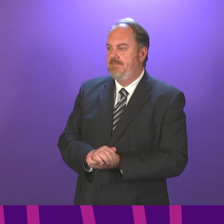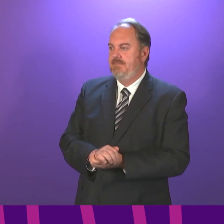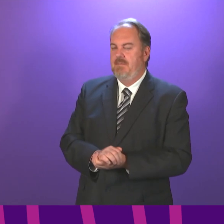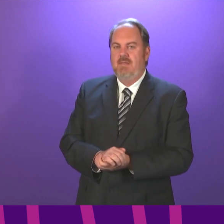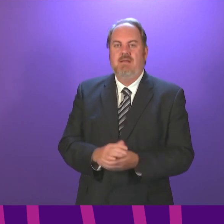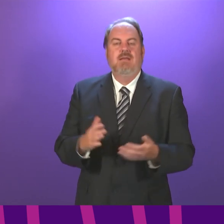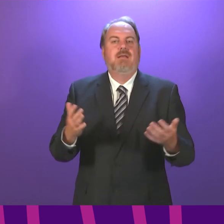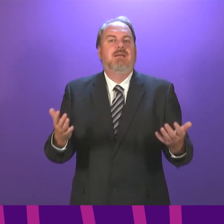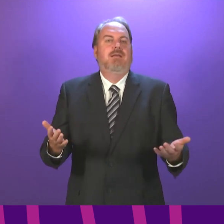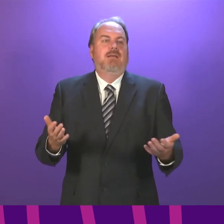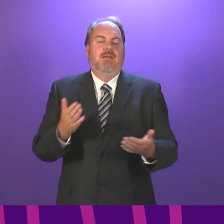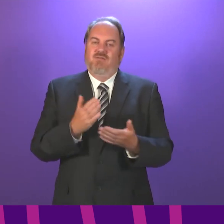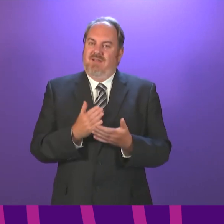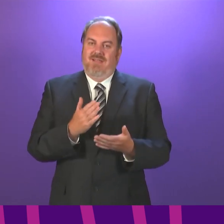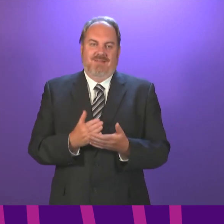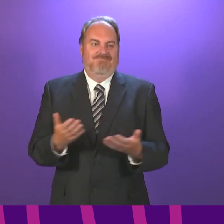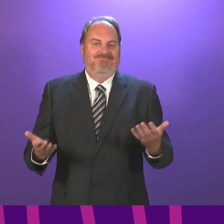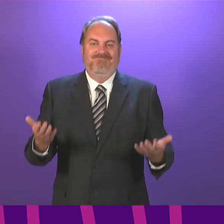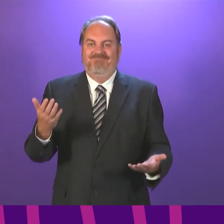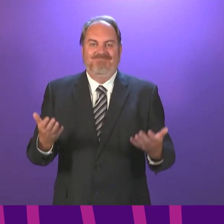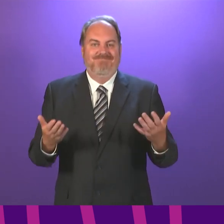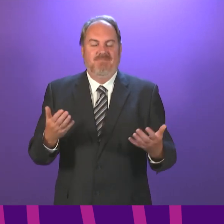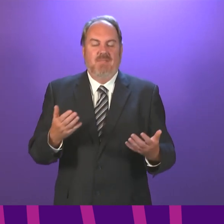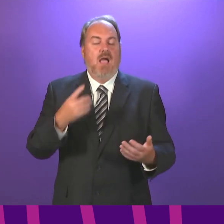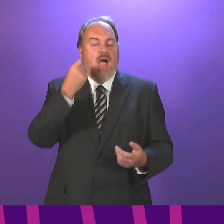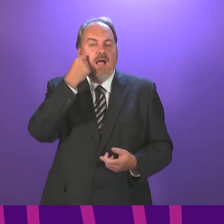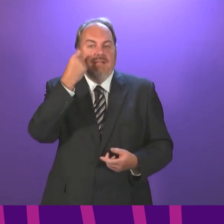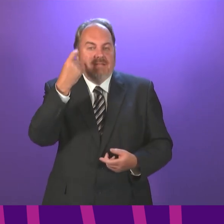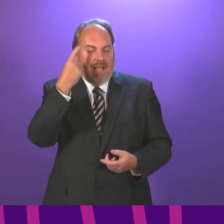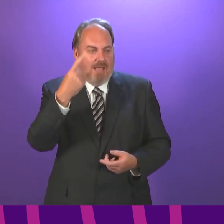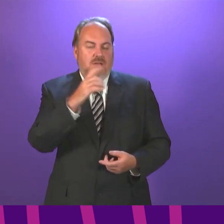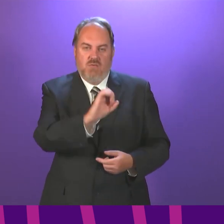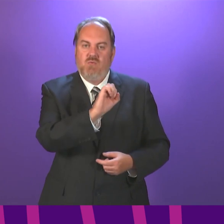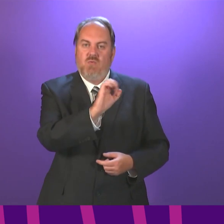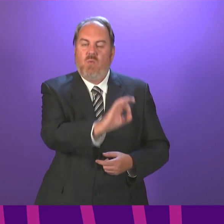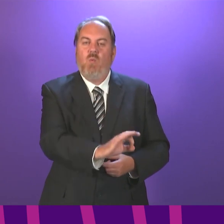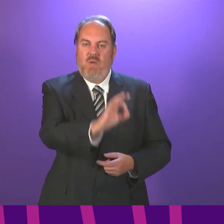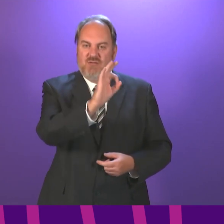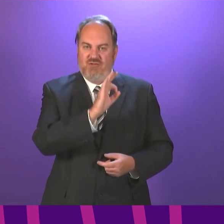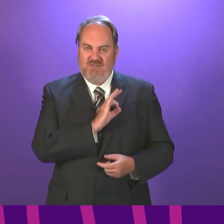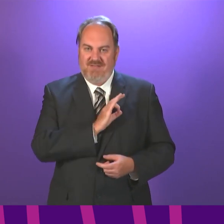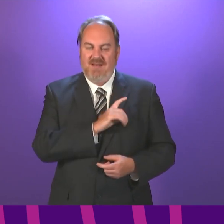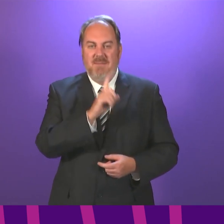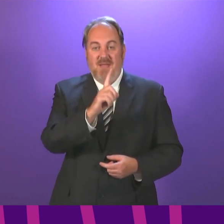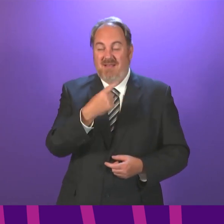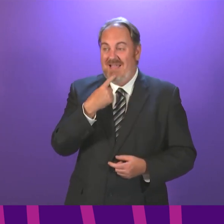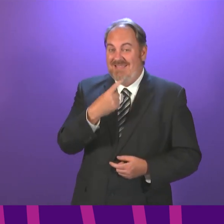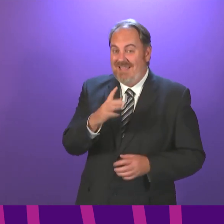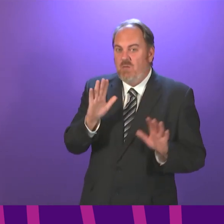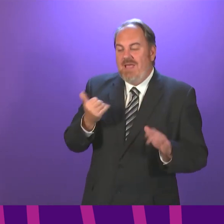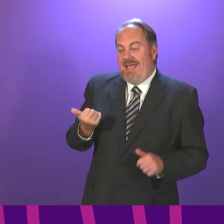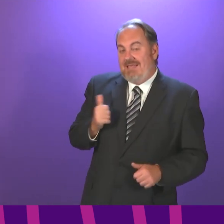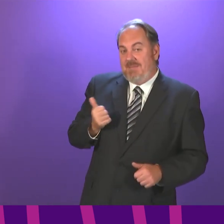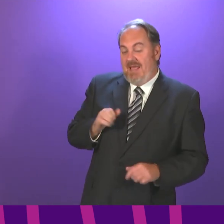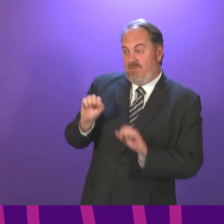I do not want to go much further and absolutely understand the importance of these things, but, you know, as I have said, we are expecting JCVI advice. Obviously,